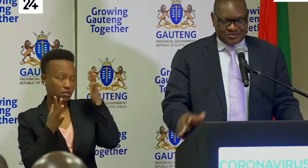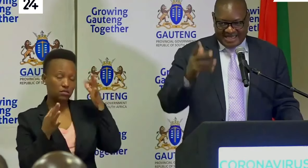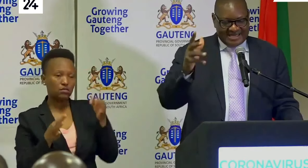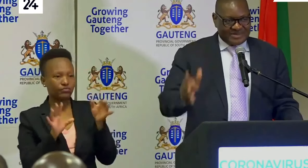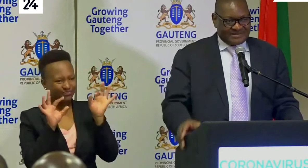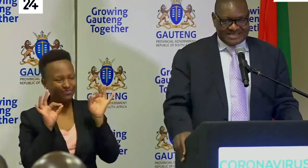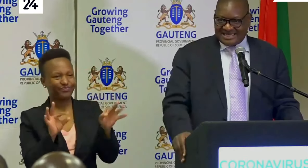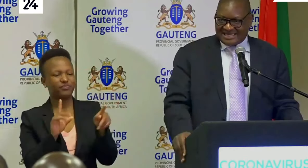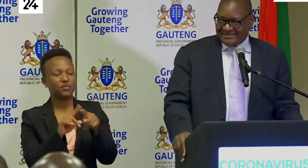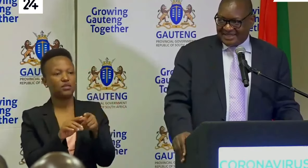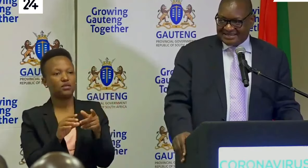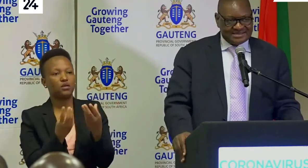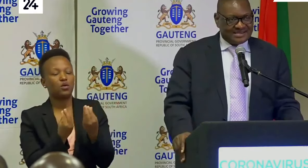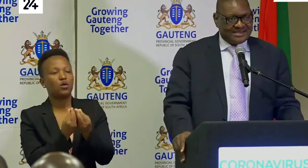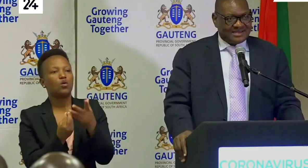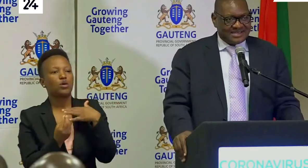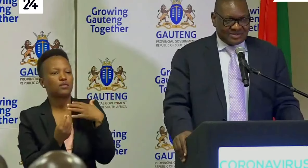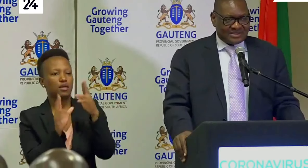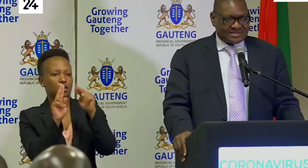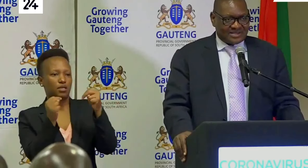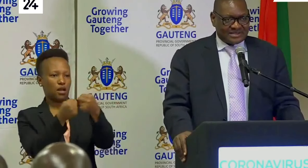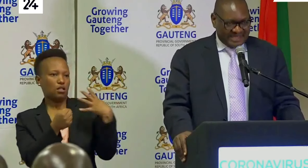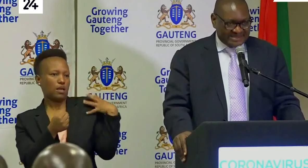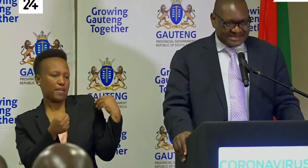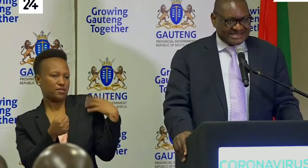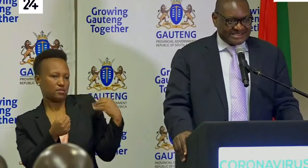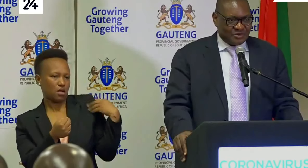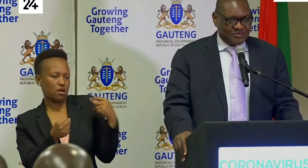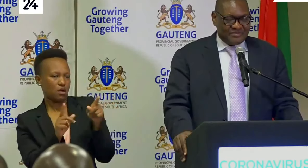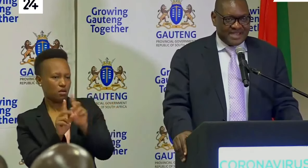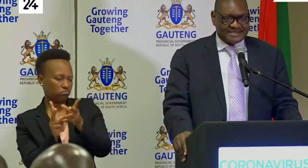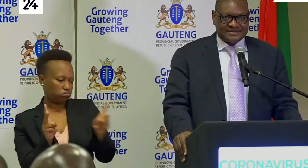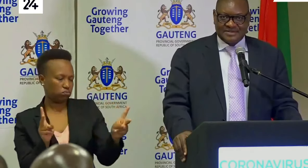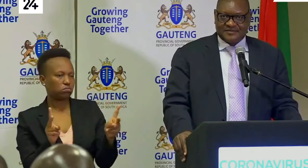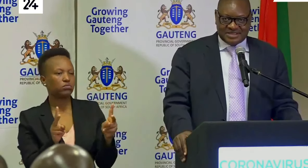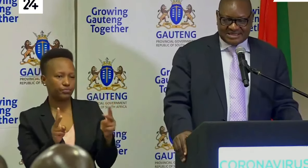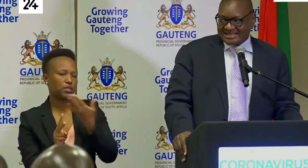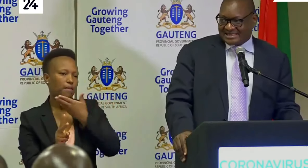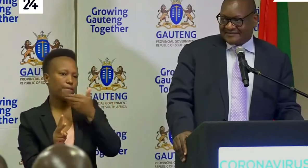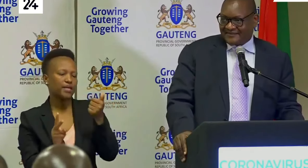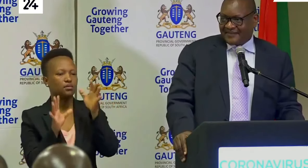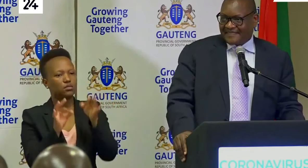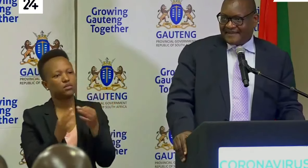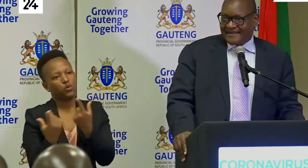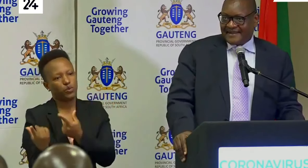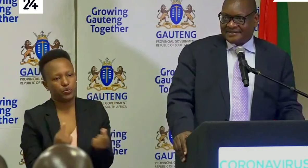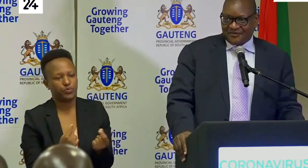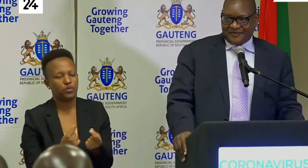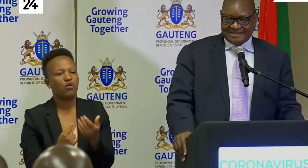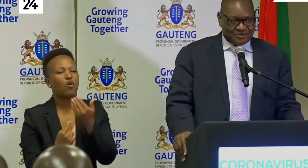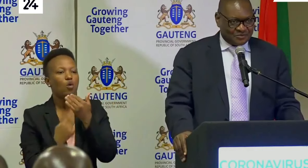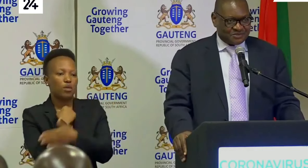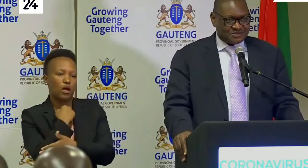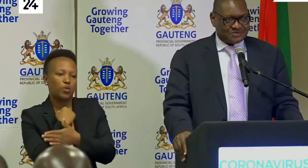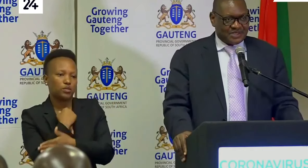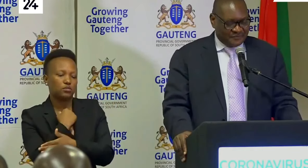together with our national cabinet the best decisions will be made for this country so